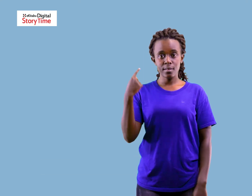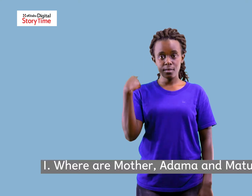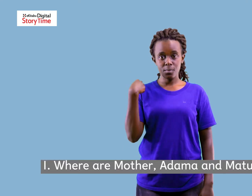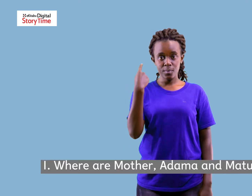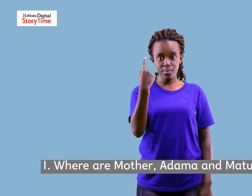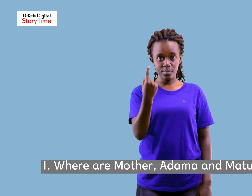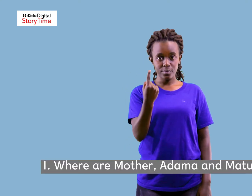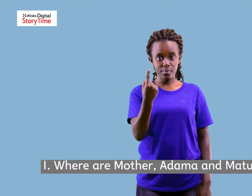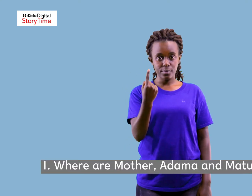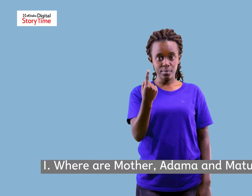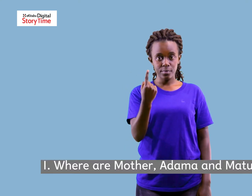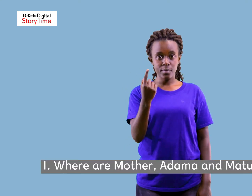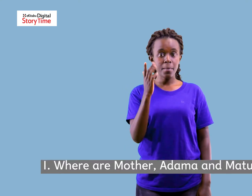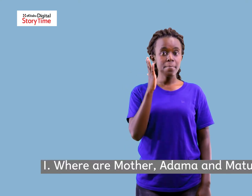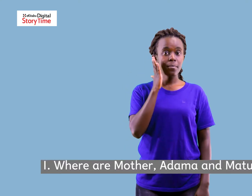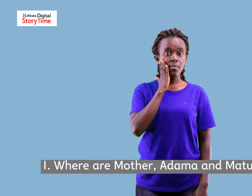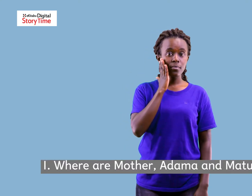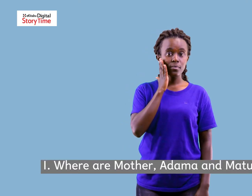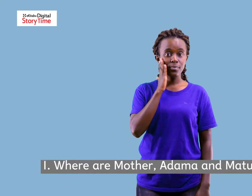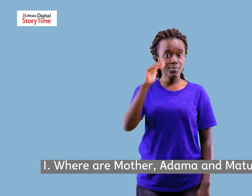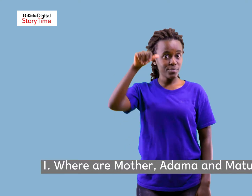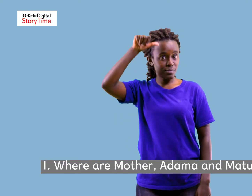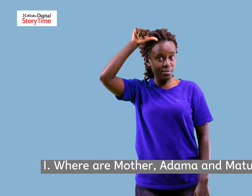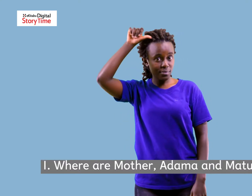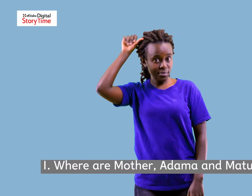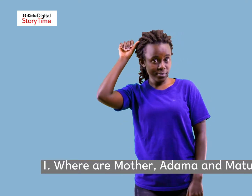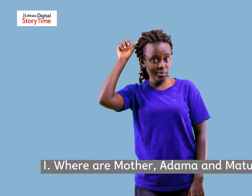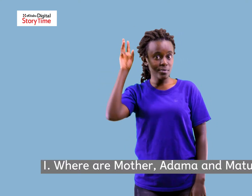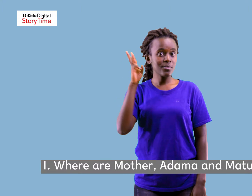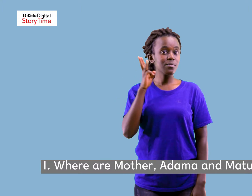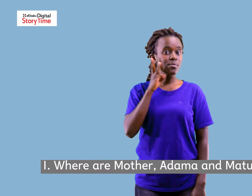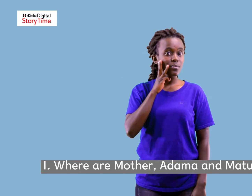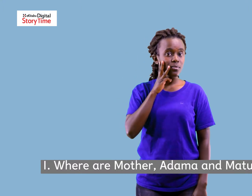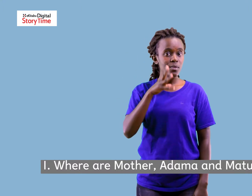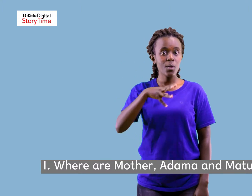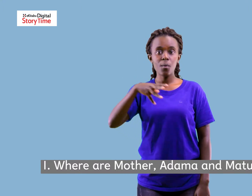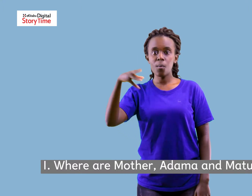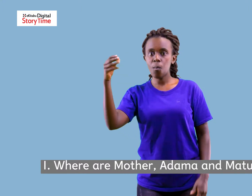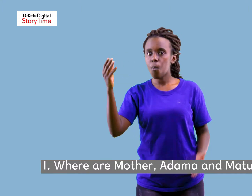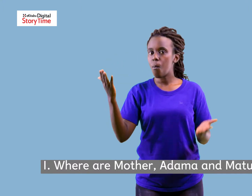Number one. Where are Mother, Adama and Matu going?